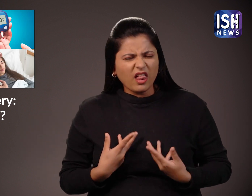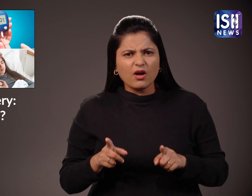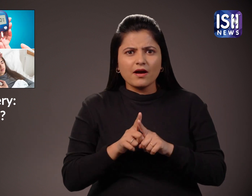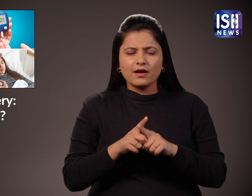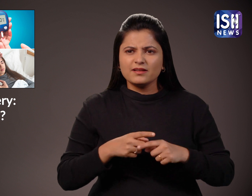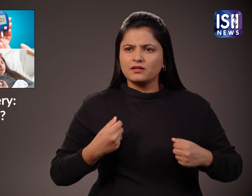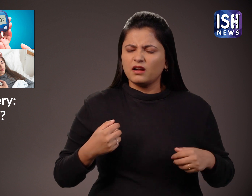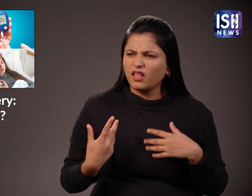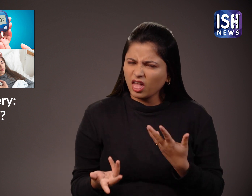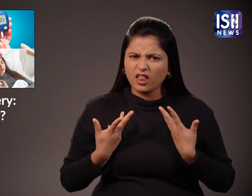etc.